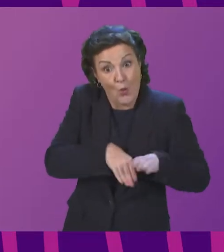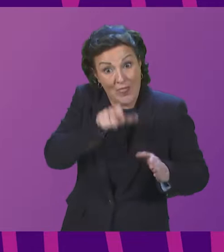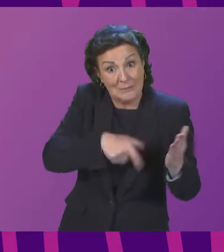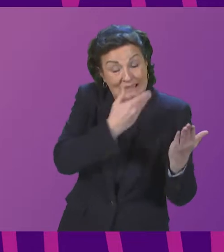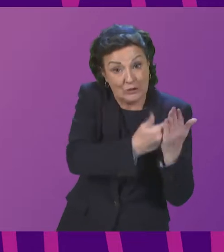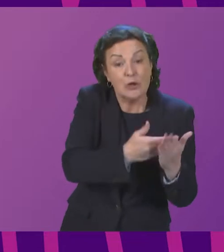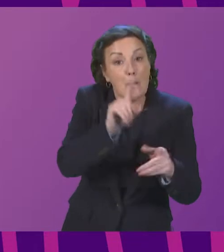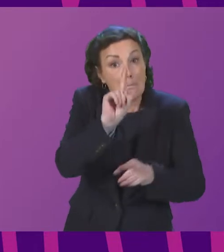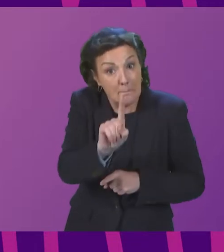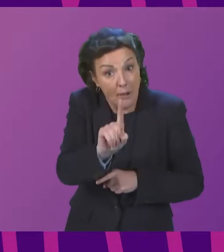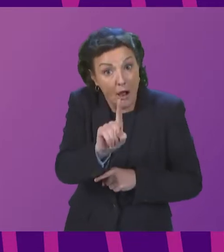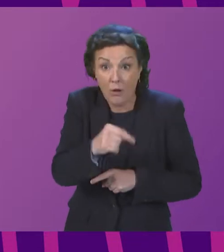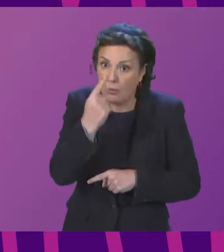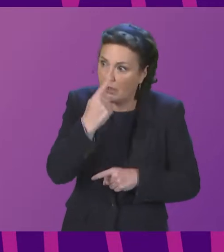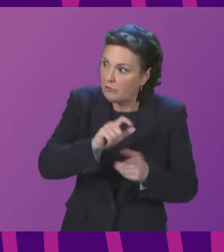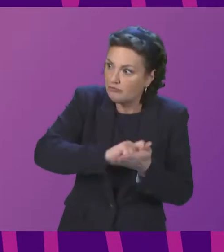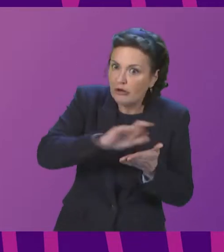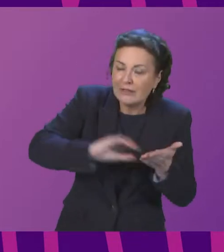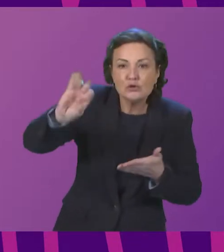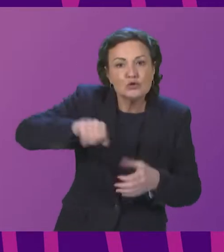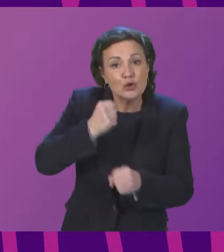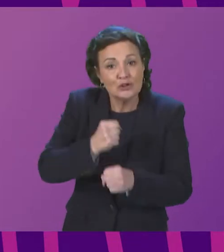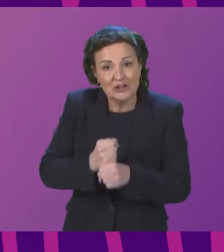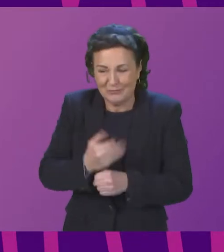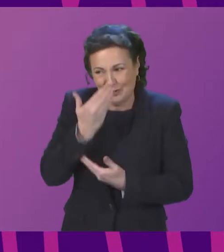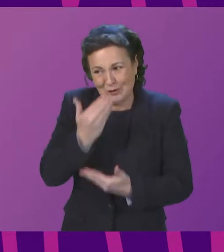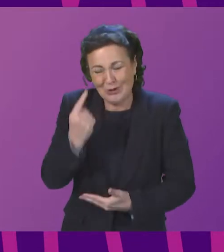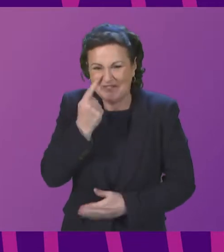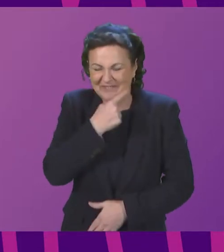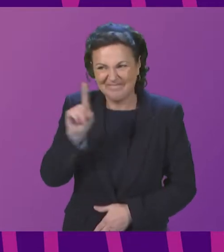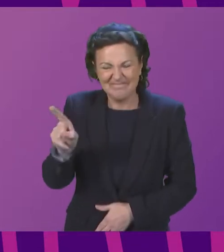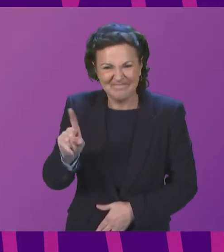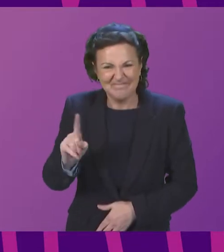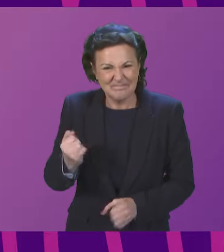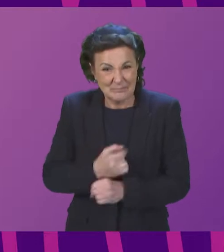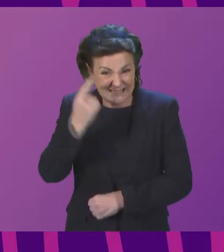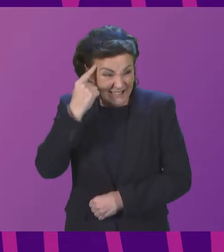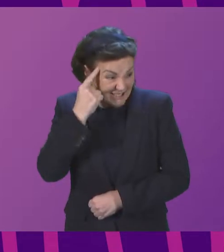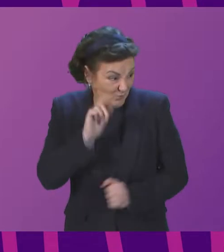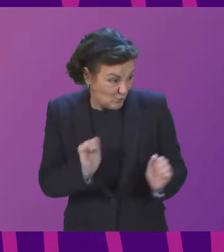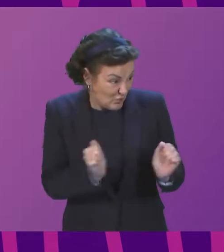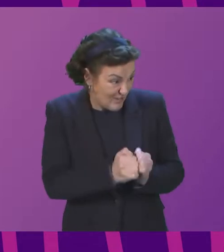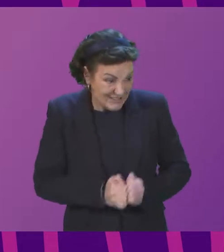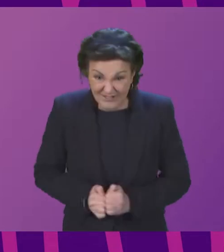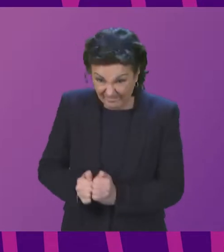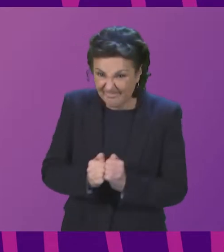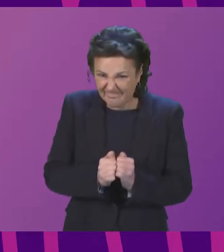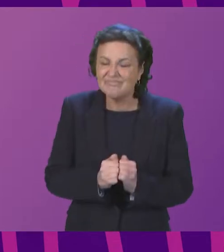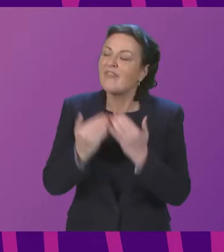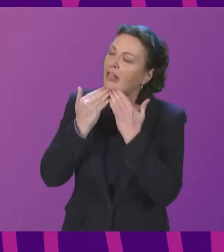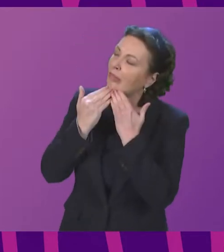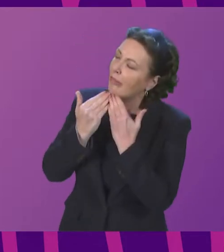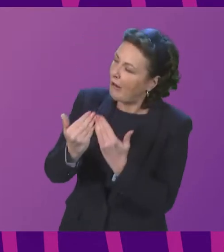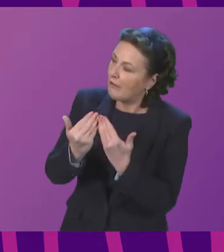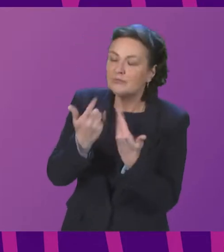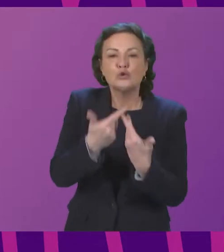highlighting the evidence from polmont veterinary clinic i think that makes eminent sense so we agreed on that colleagues we are thank you very